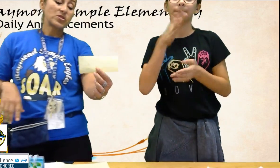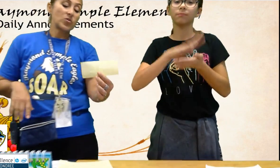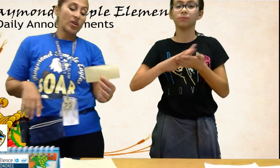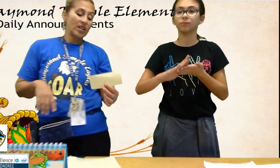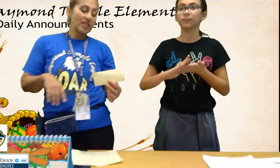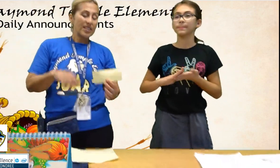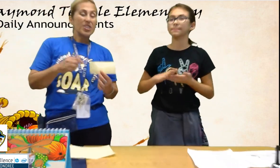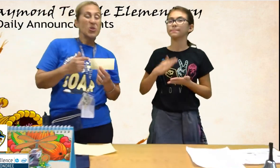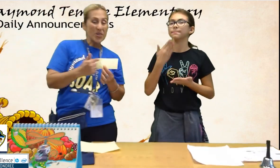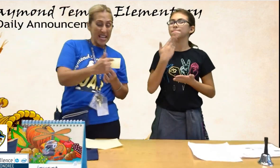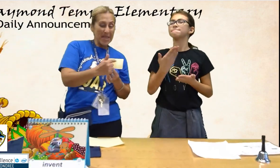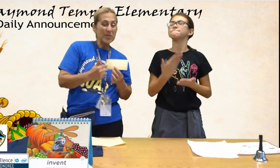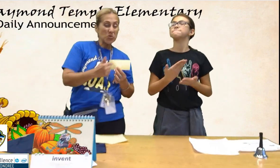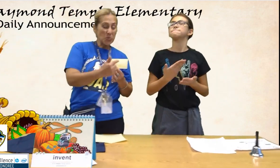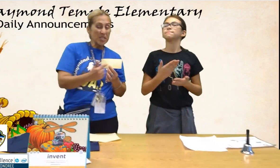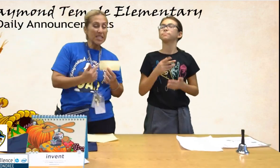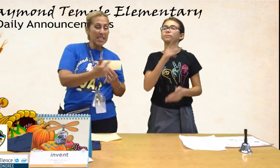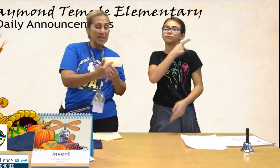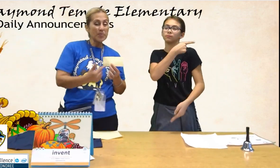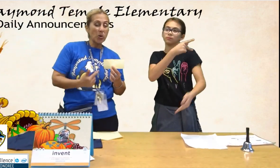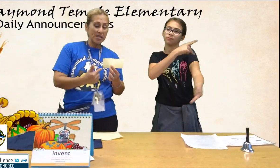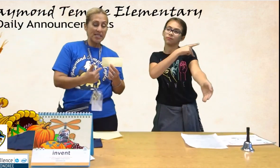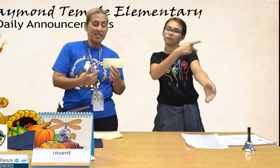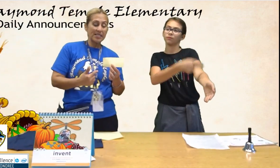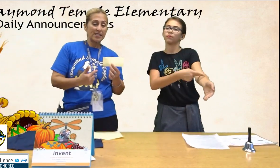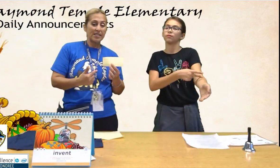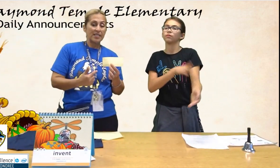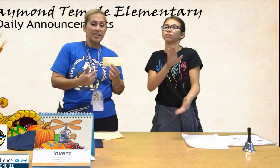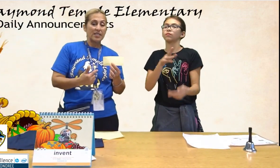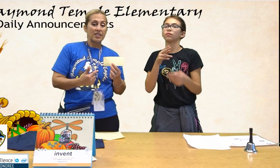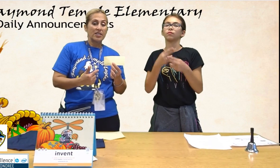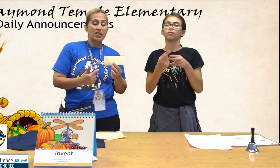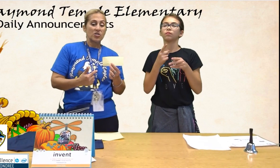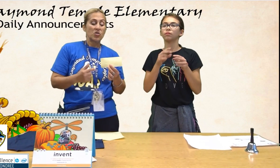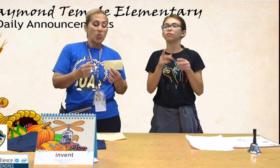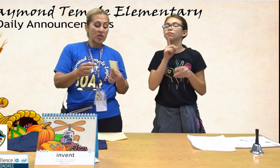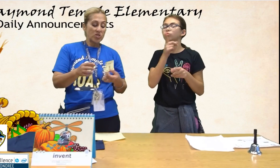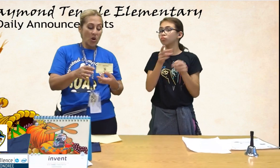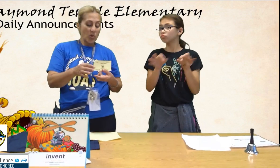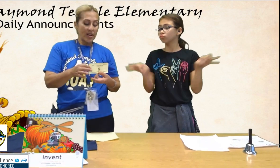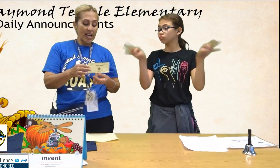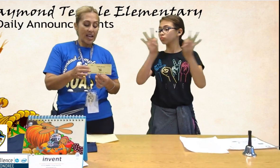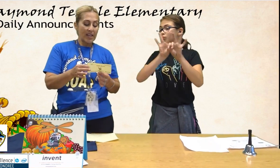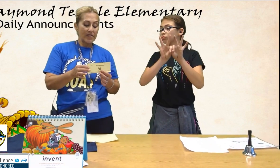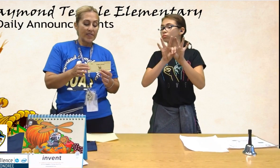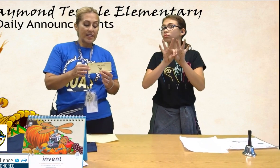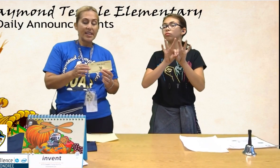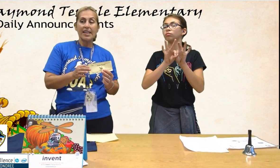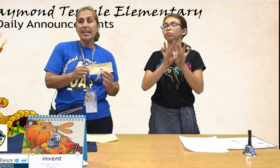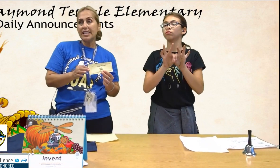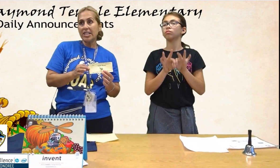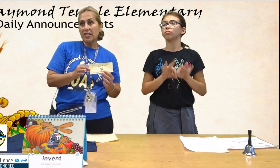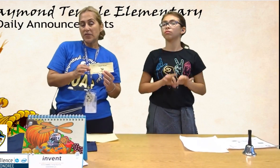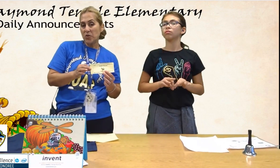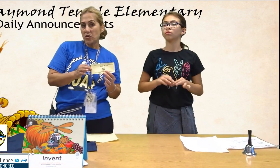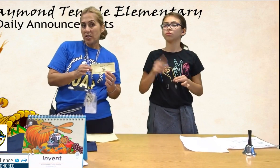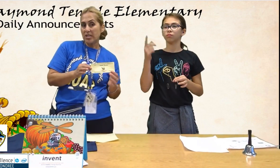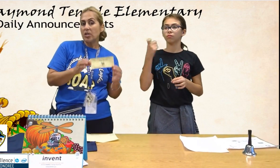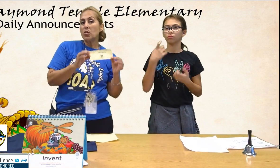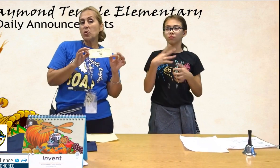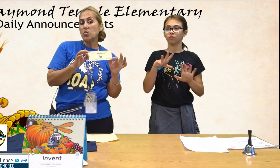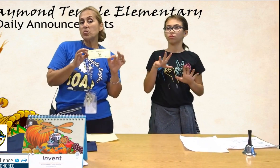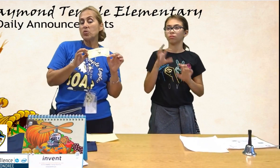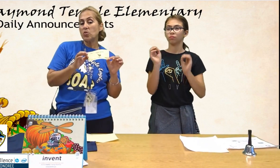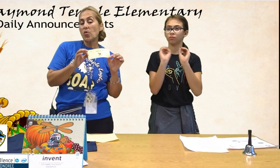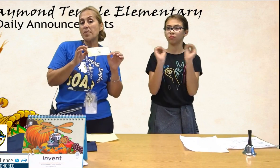Ms. Pasquale. Your name is really important so we don't have any confusion